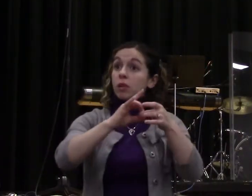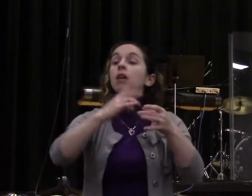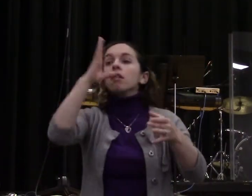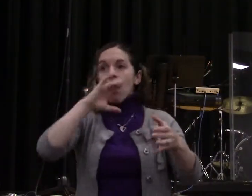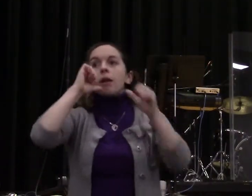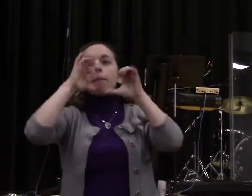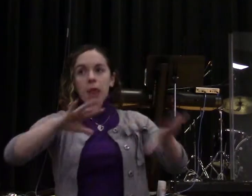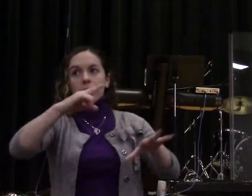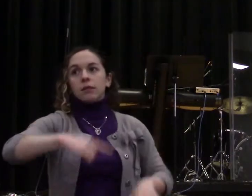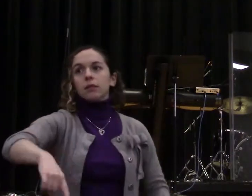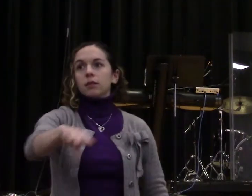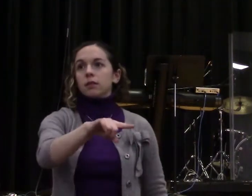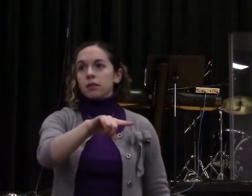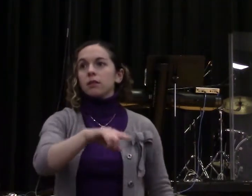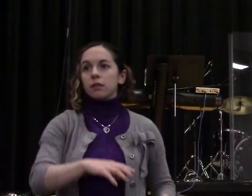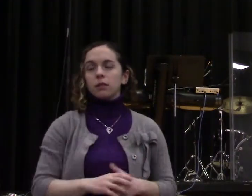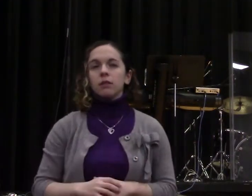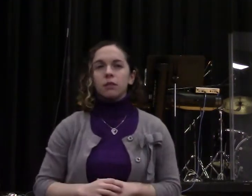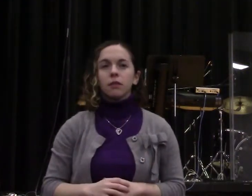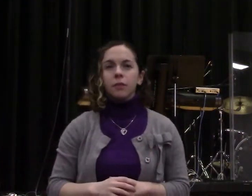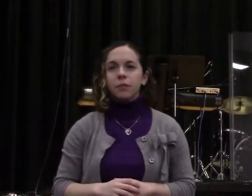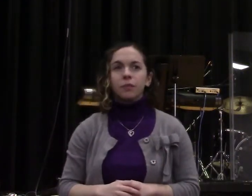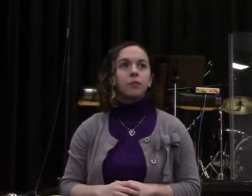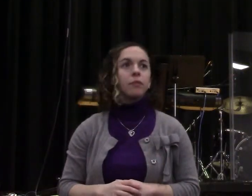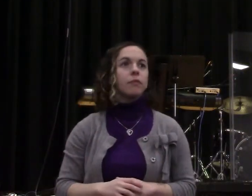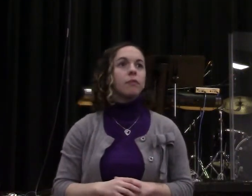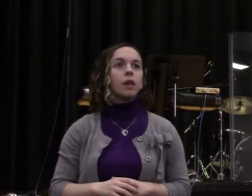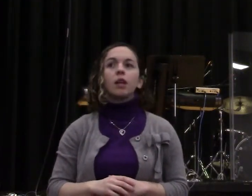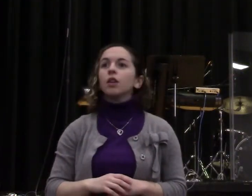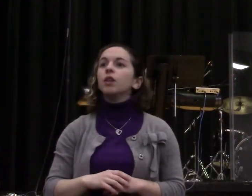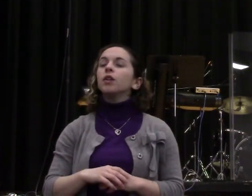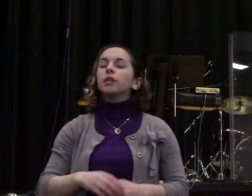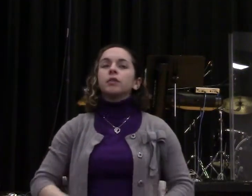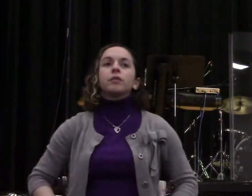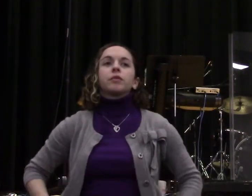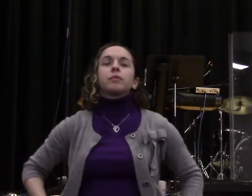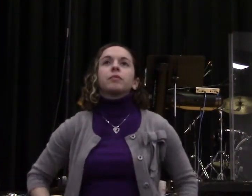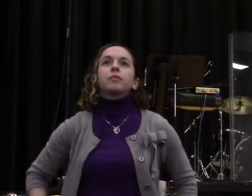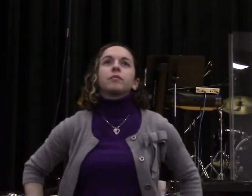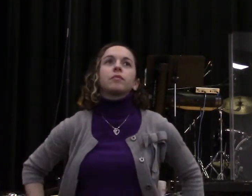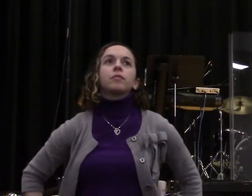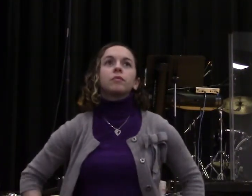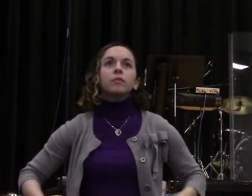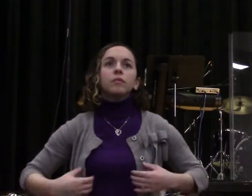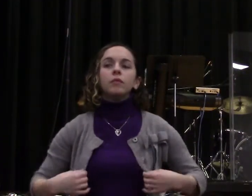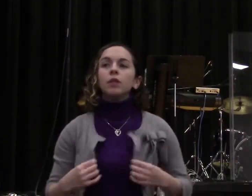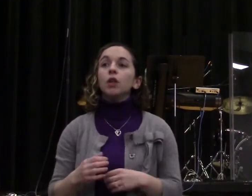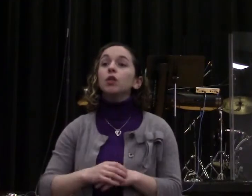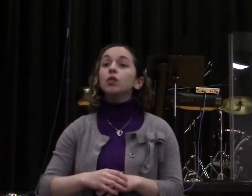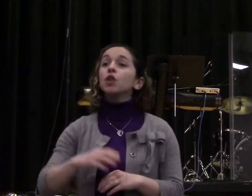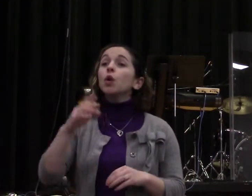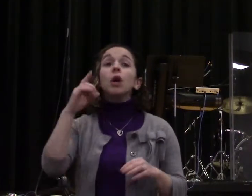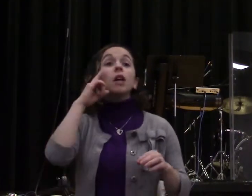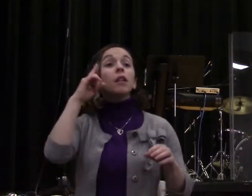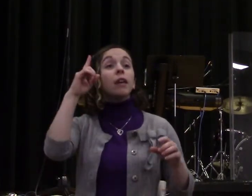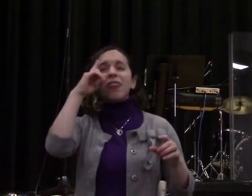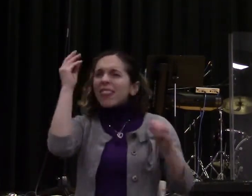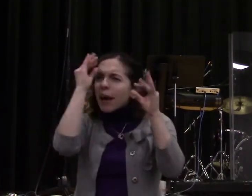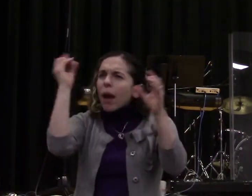that's a beard. But okay. So you have somebody, you have a high priest in a priestly garment. And the oil of God is poured upon the head.